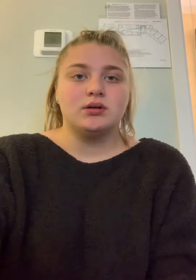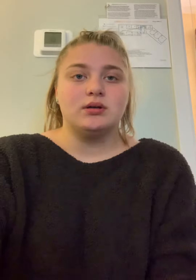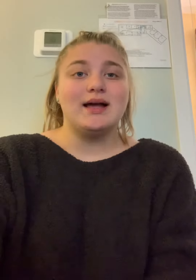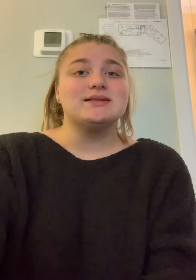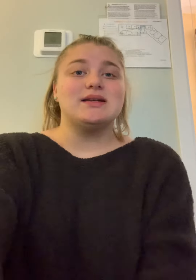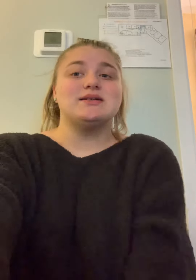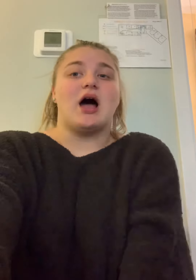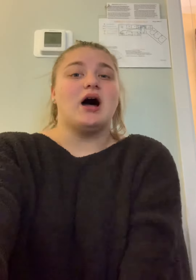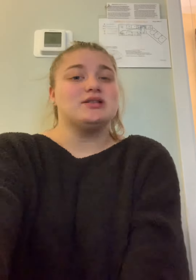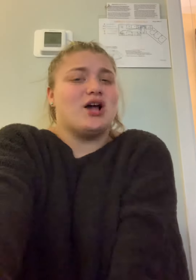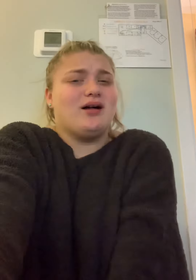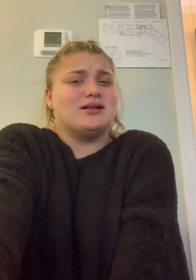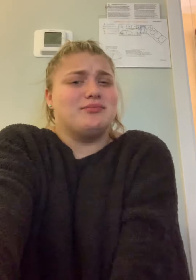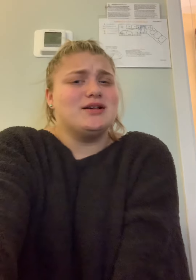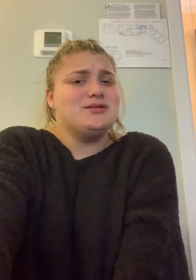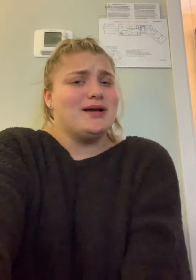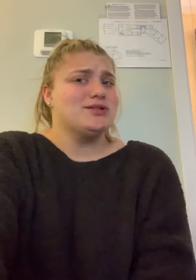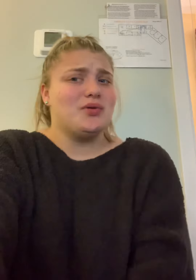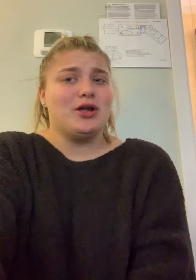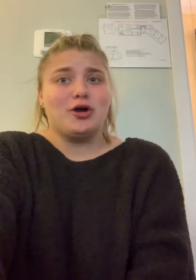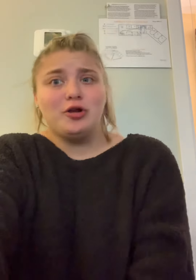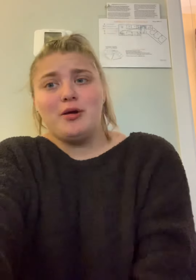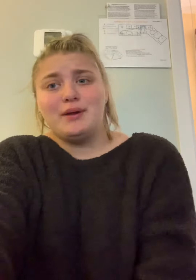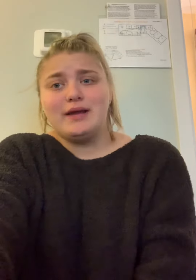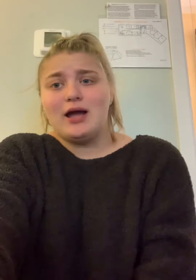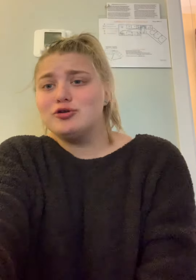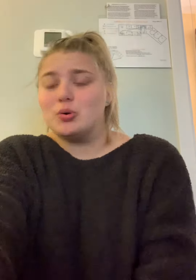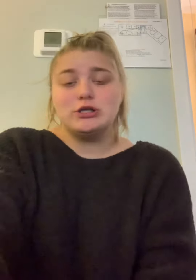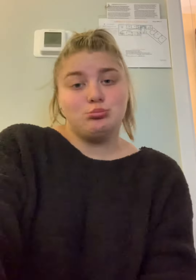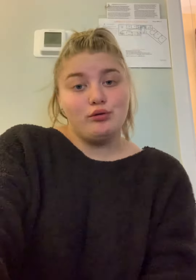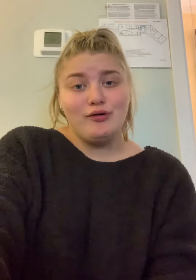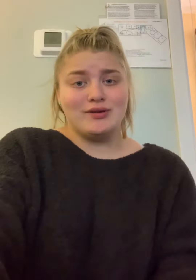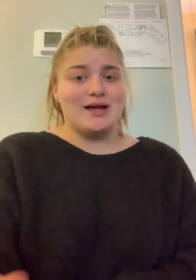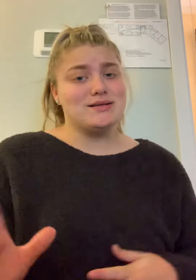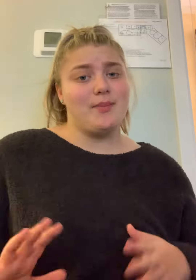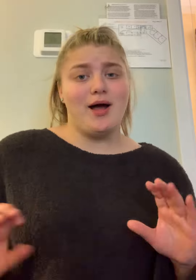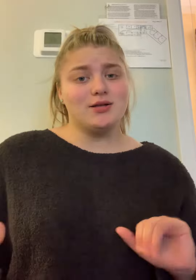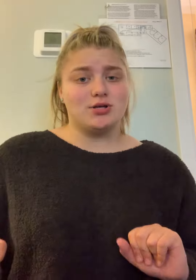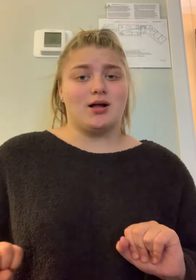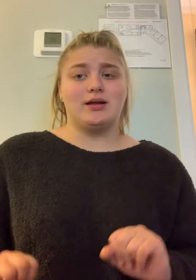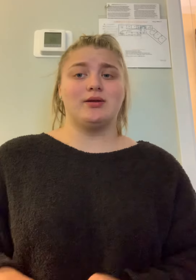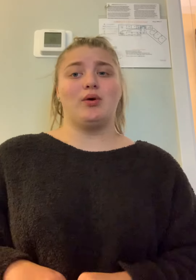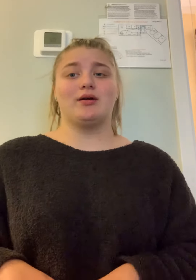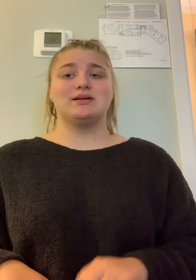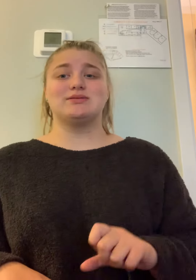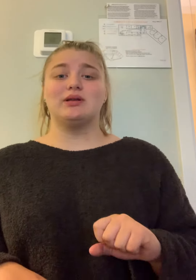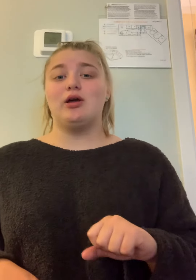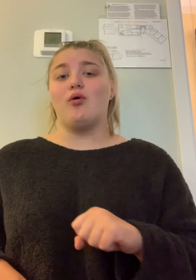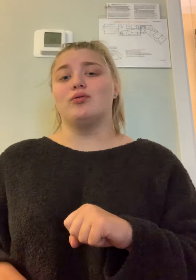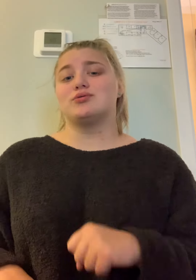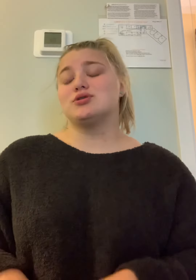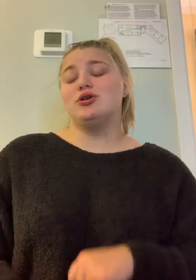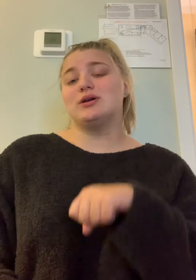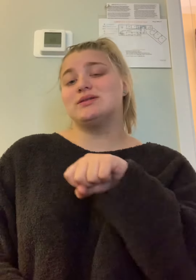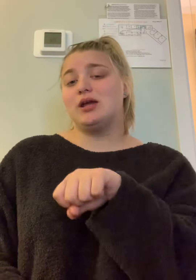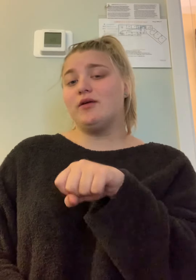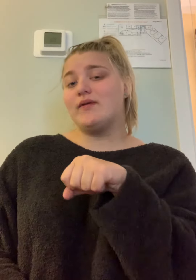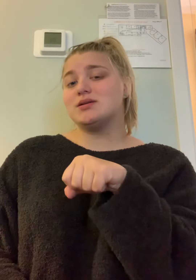Next is hot chocolate because you might just want to curl up on the couch watch a movie with a nice cup hot chocolate in the winter because it's really cold. So you're going to take your fist